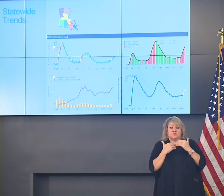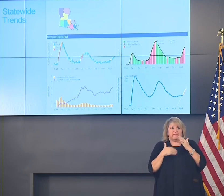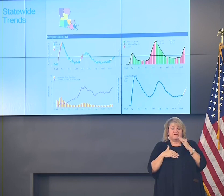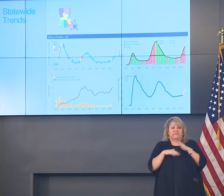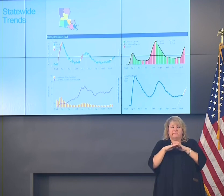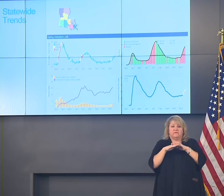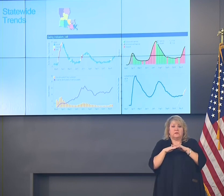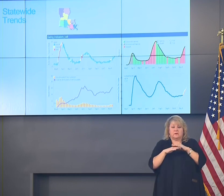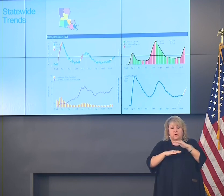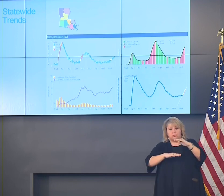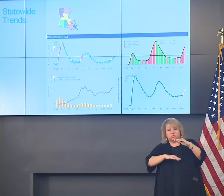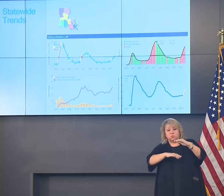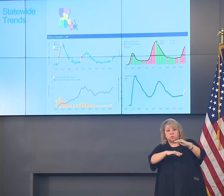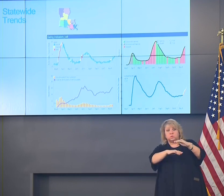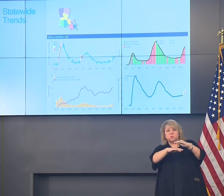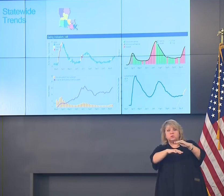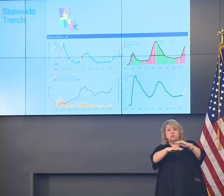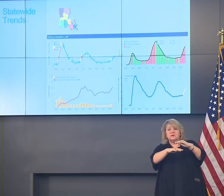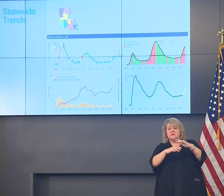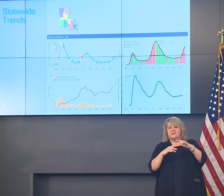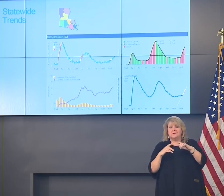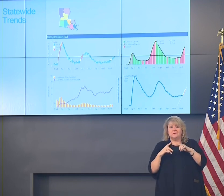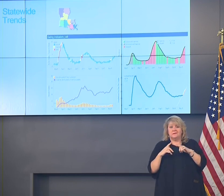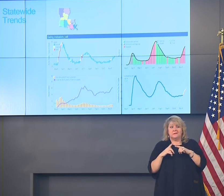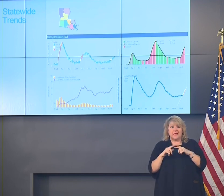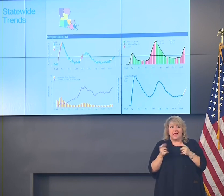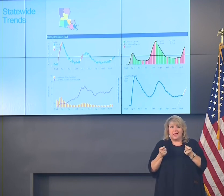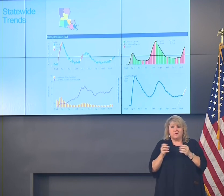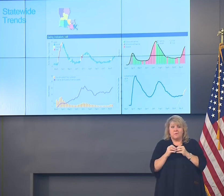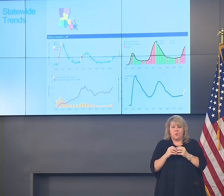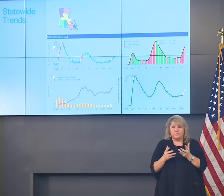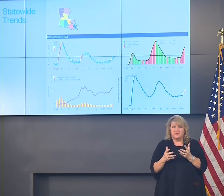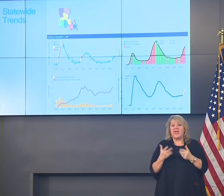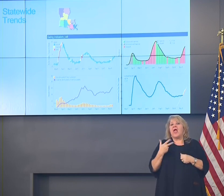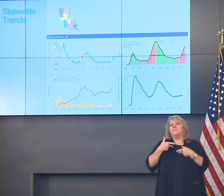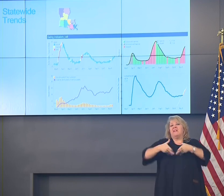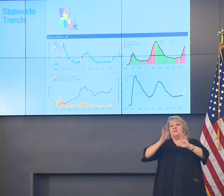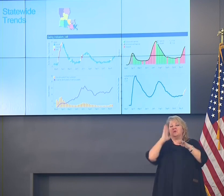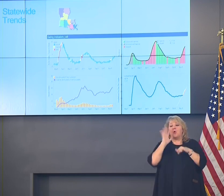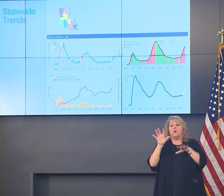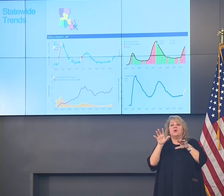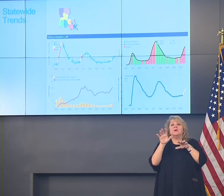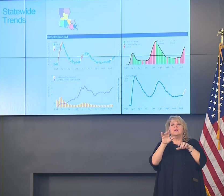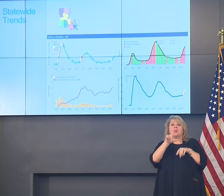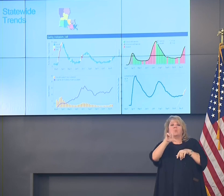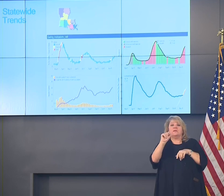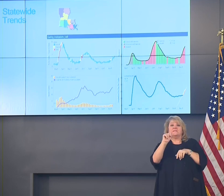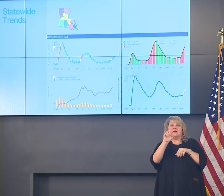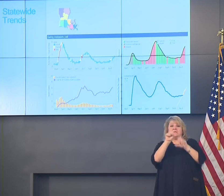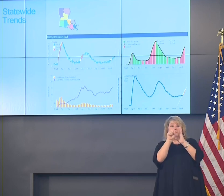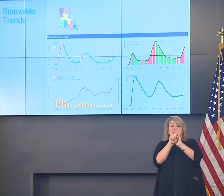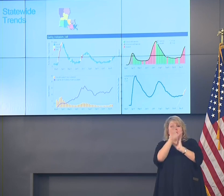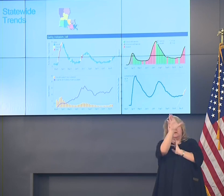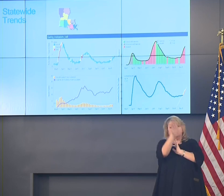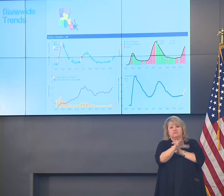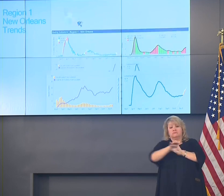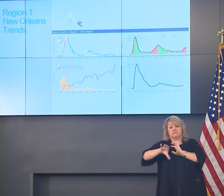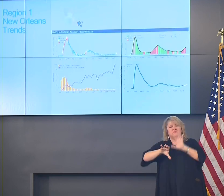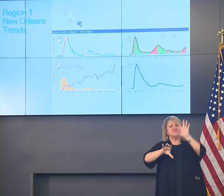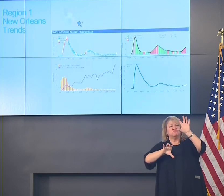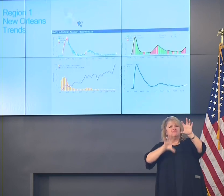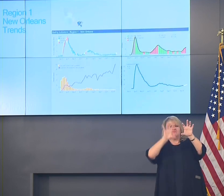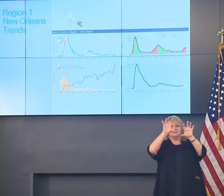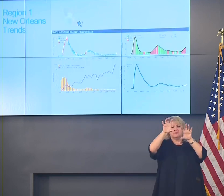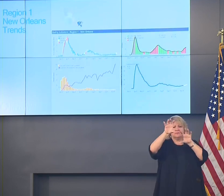What I'll do now is I'm going to go region by region and I'd like to let you know that you'll note the regions look